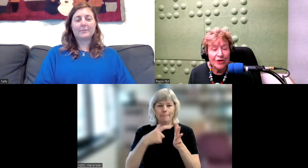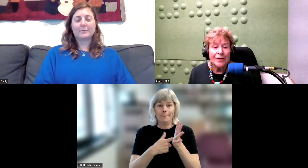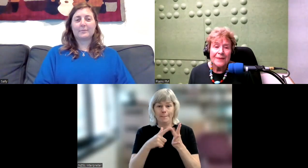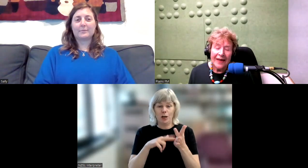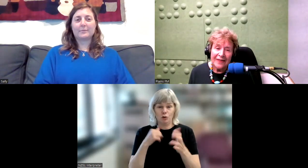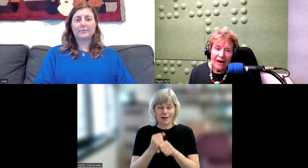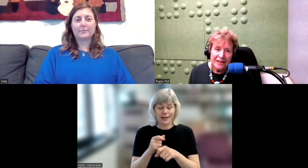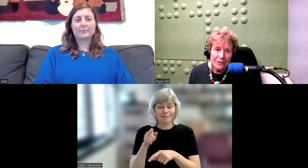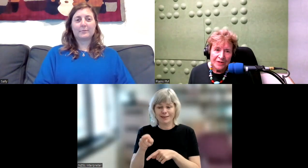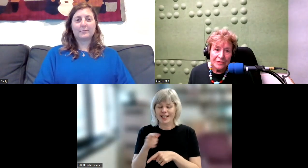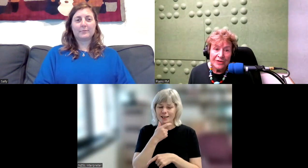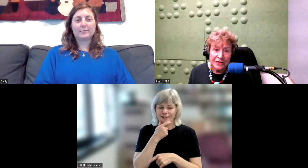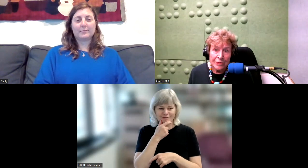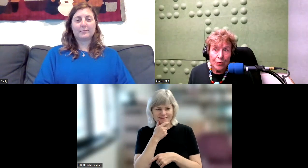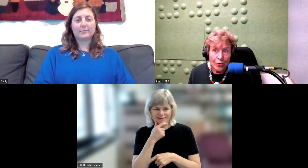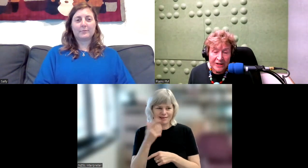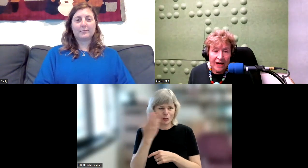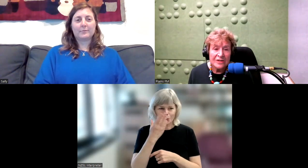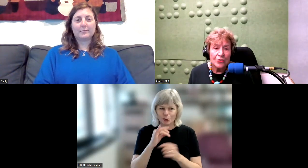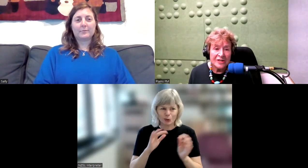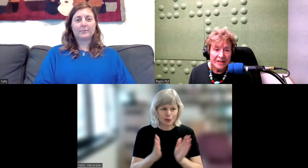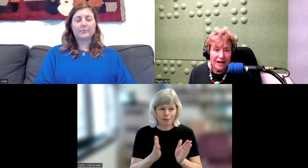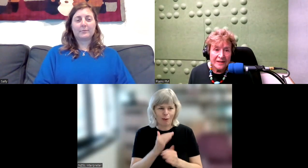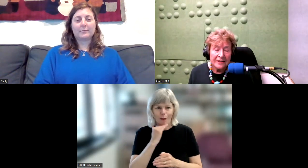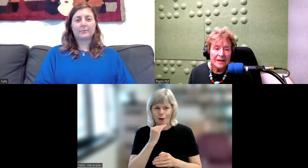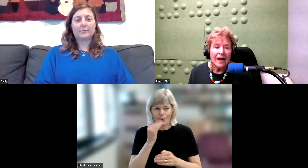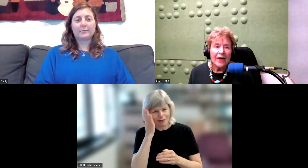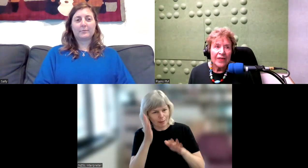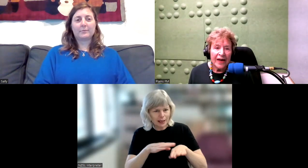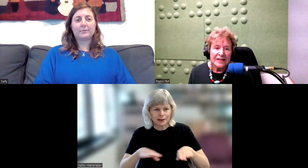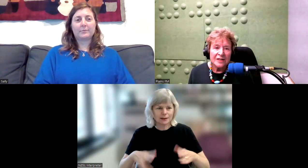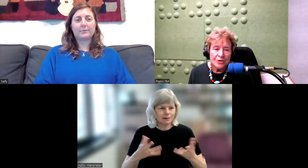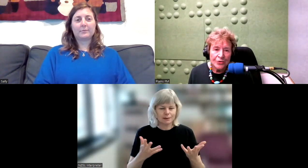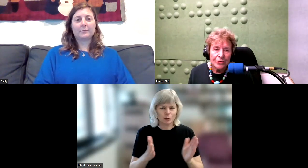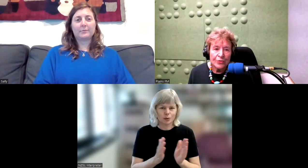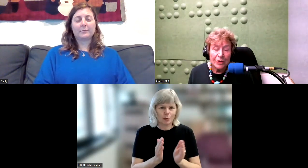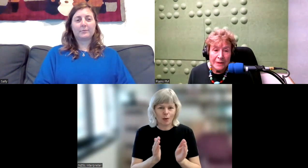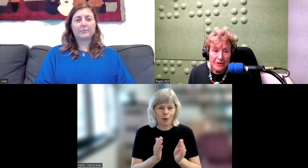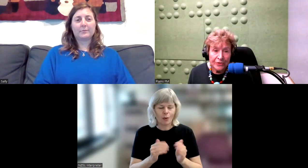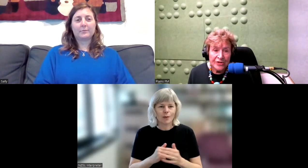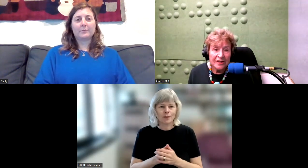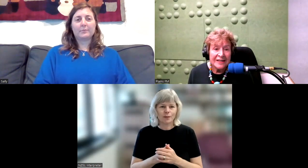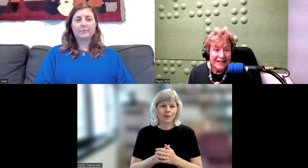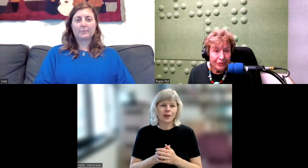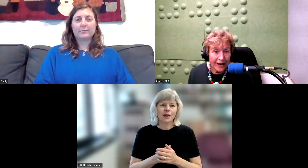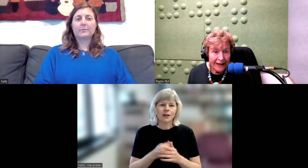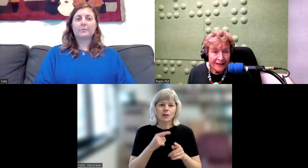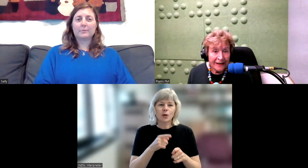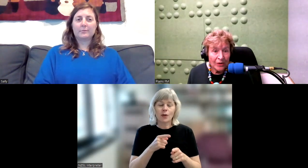So the idea was, was worked out or decided that a school would be built in Titorangi in